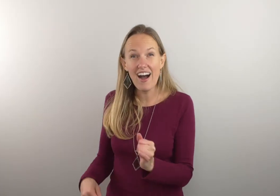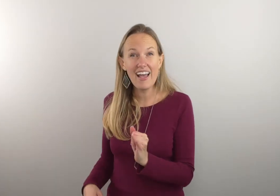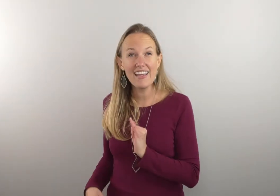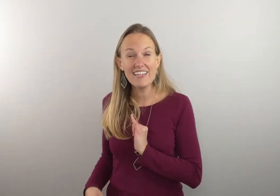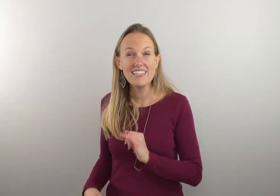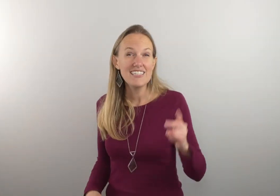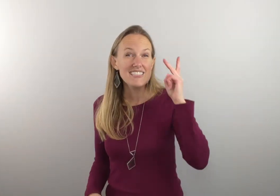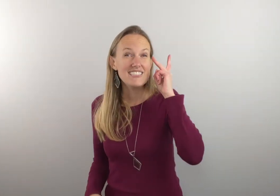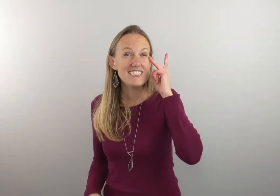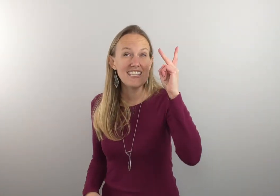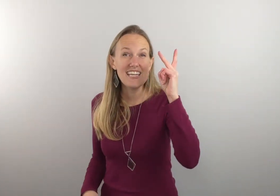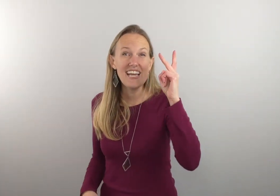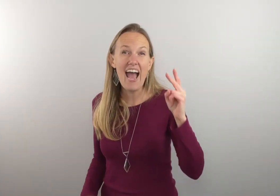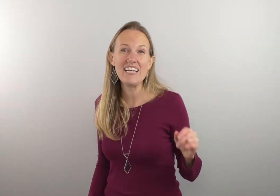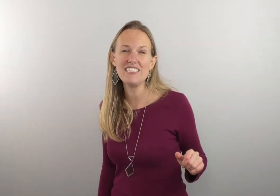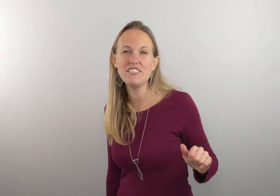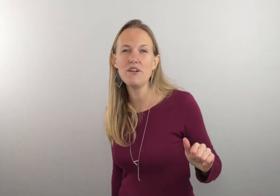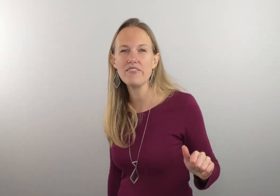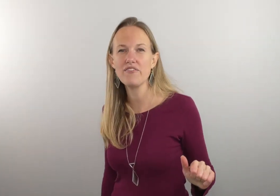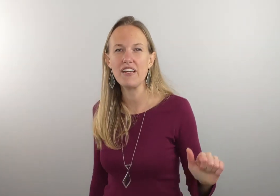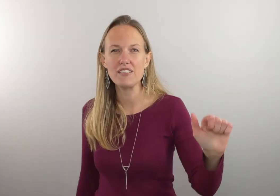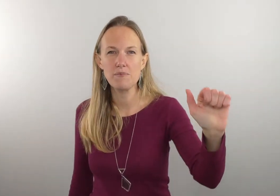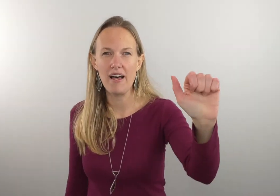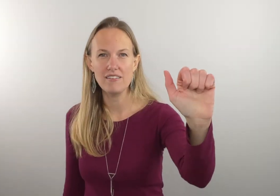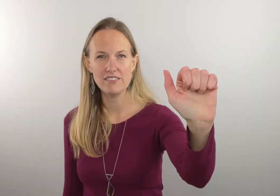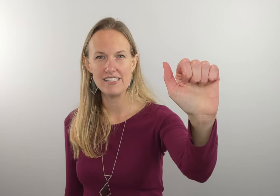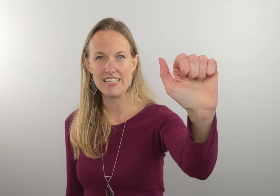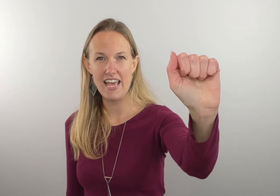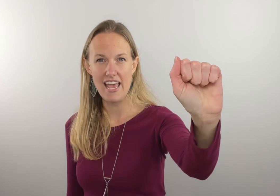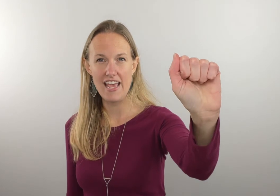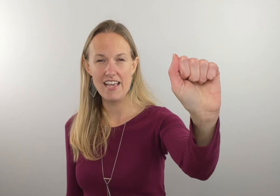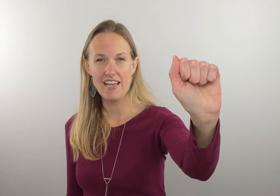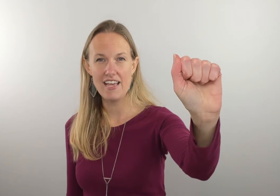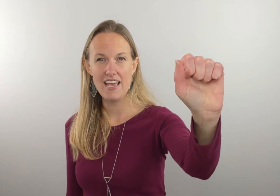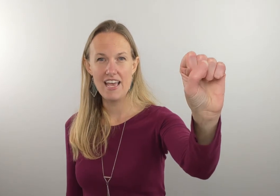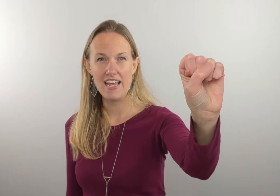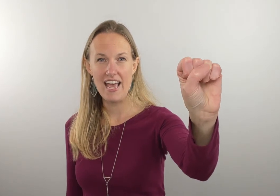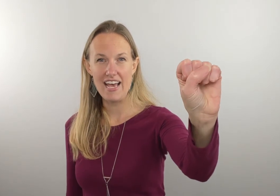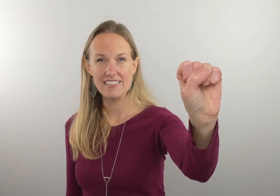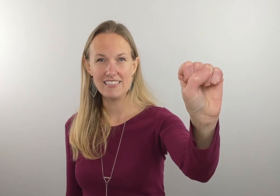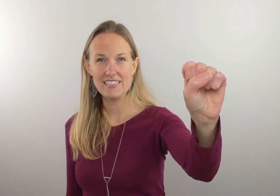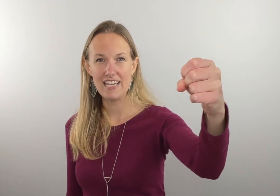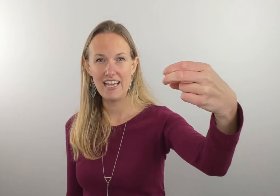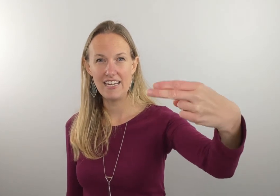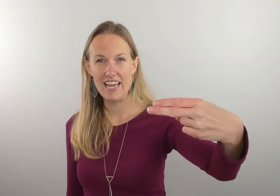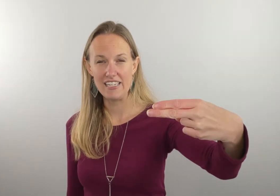see ashes you have to fingerspell so that's an a an s and an h